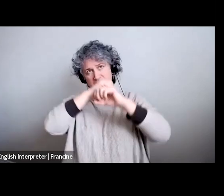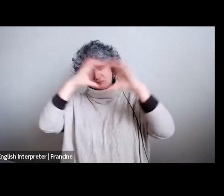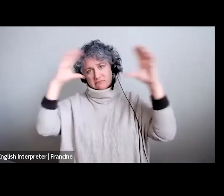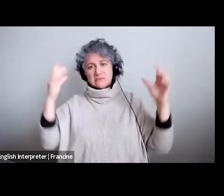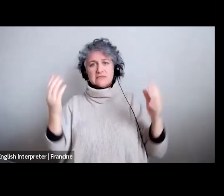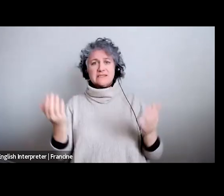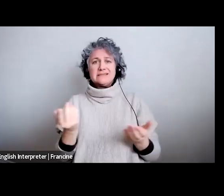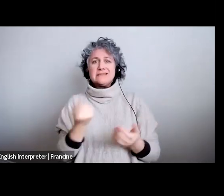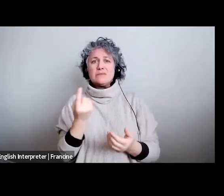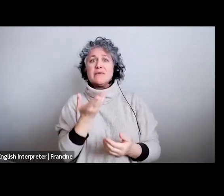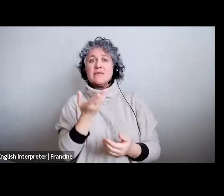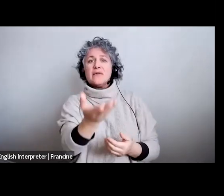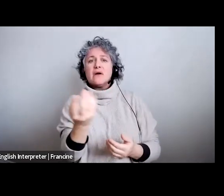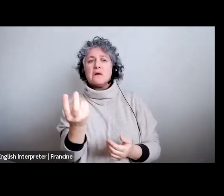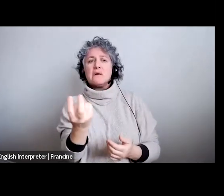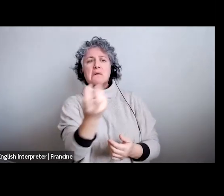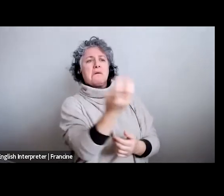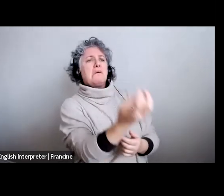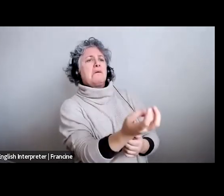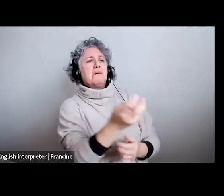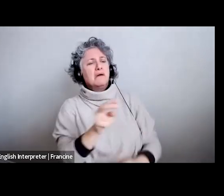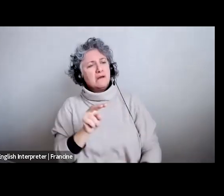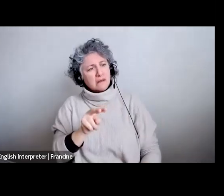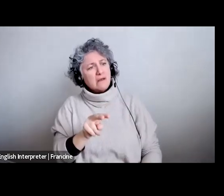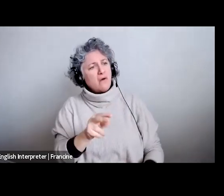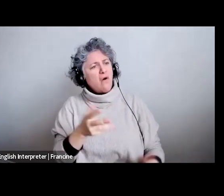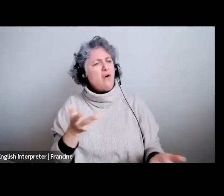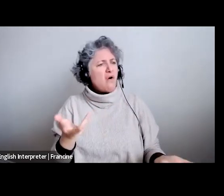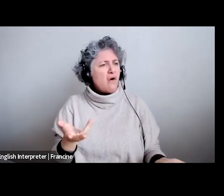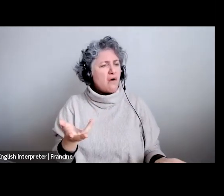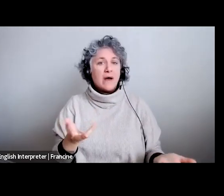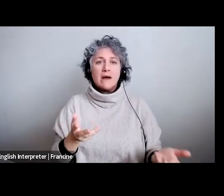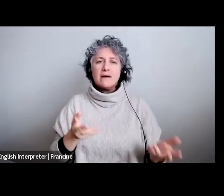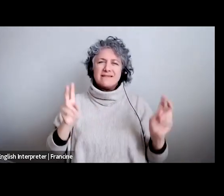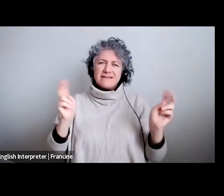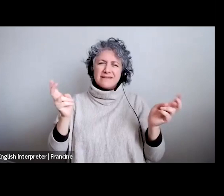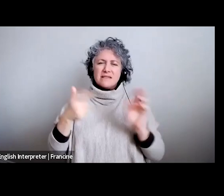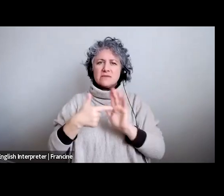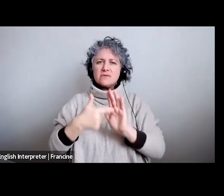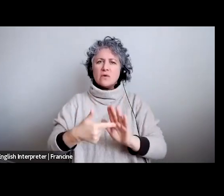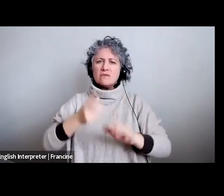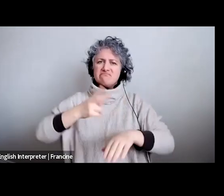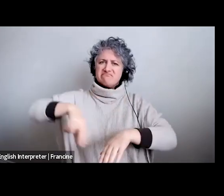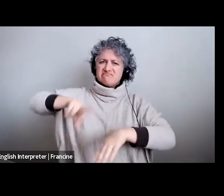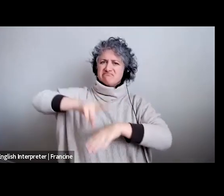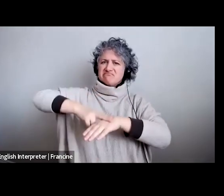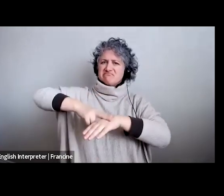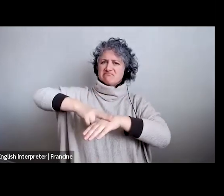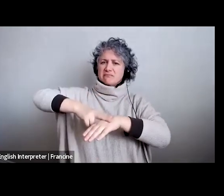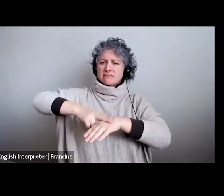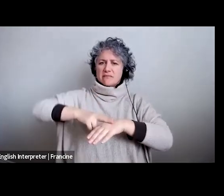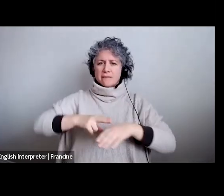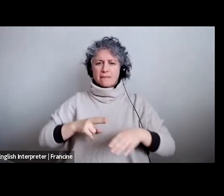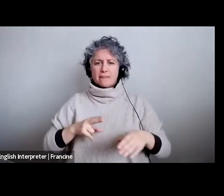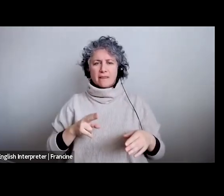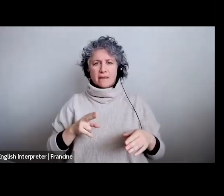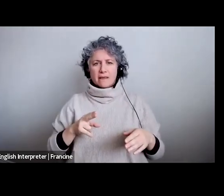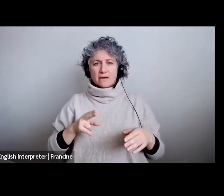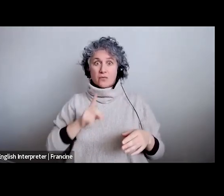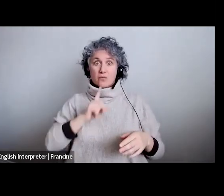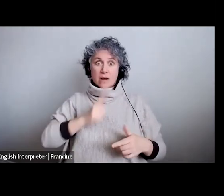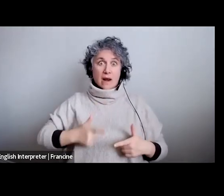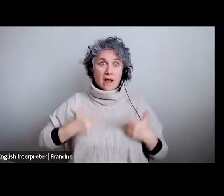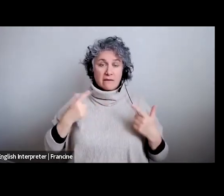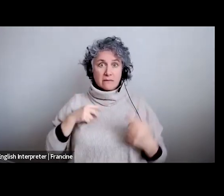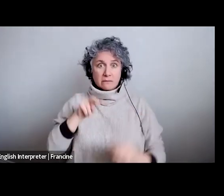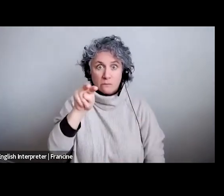slightly off camera but again it should be real in real life we don't do it all to one spot all the